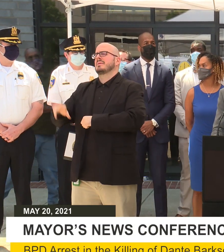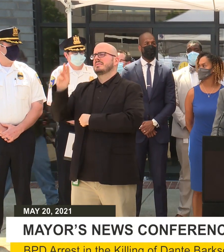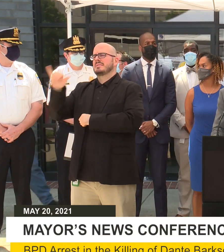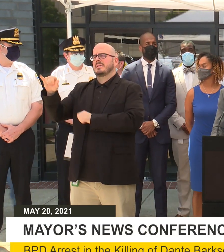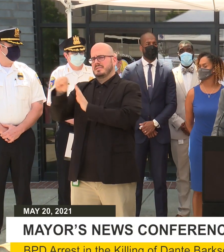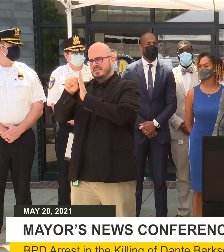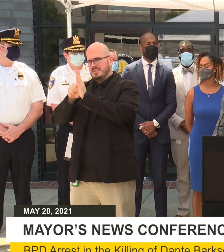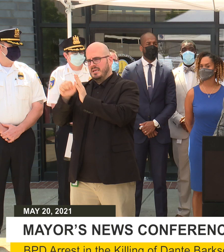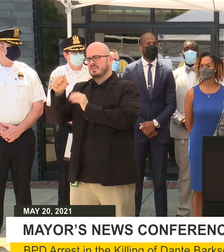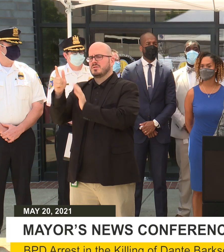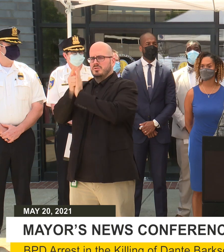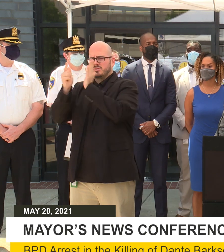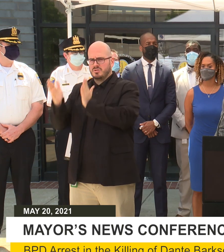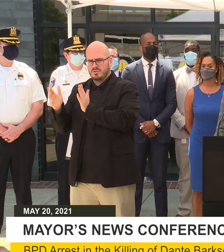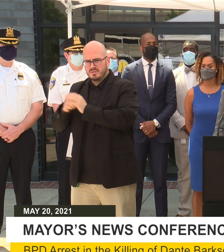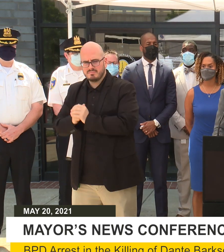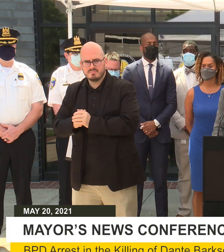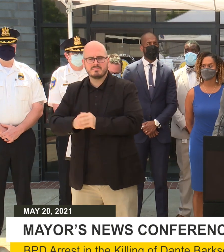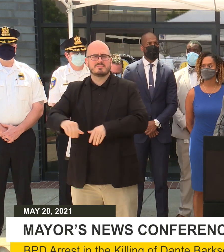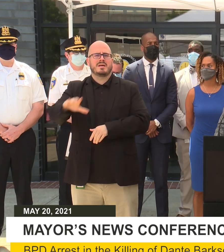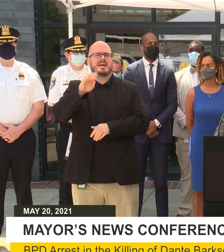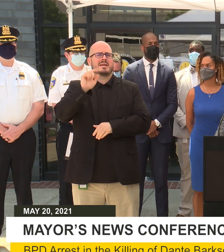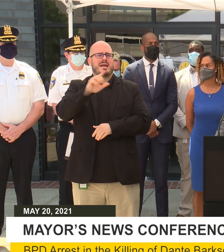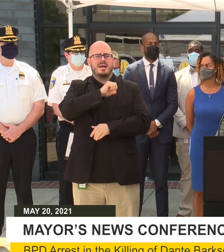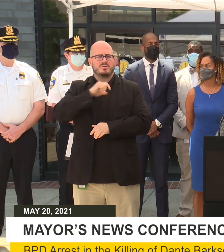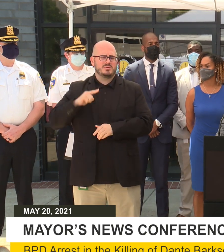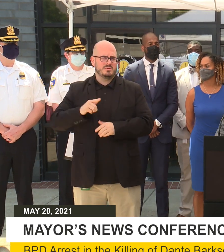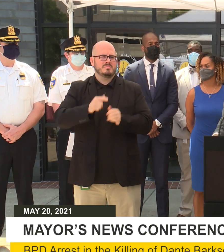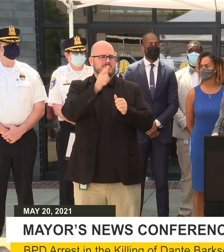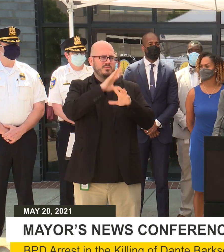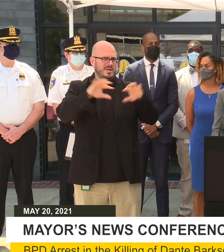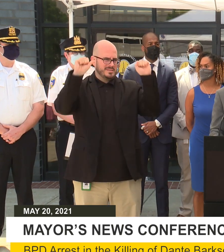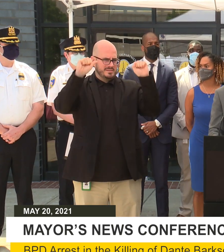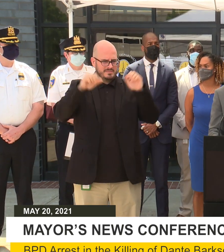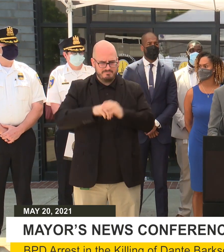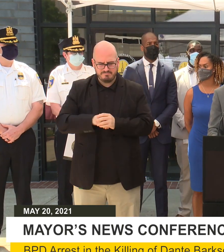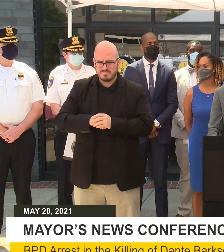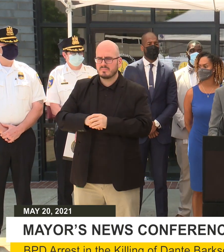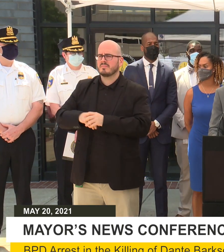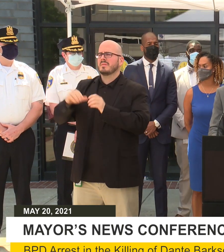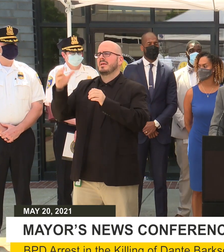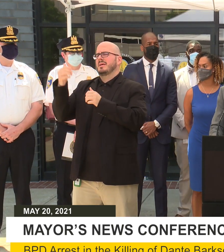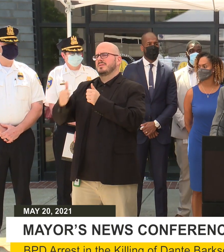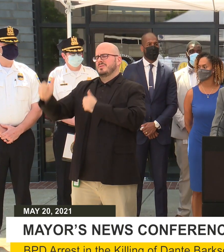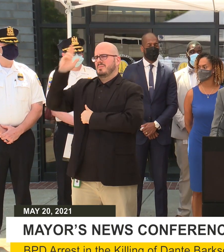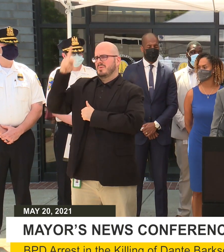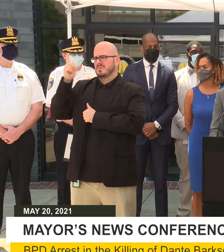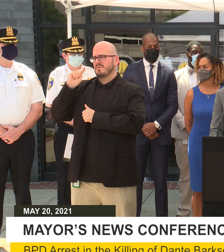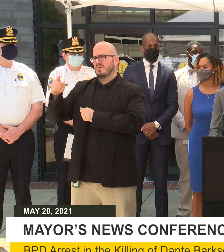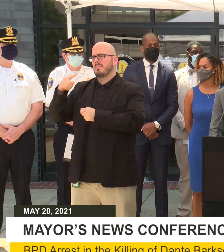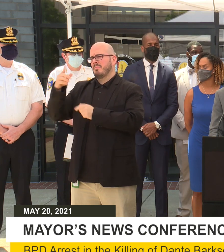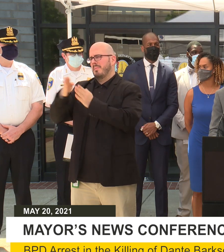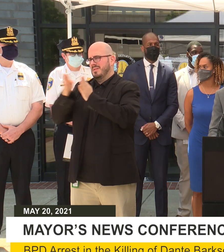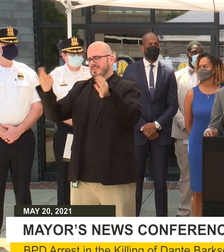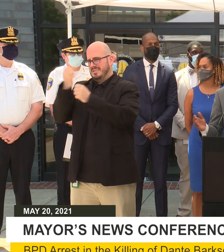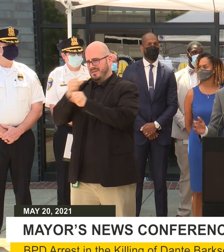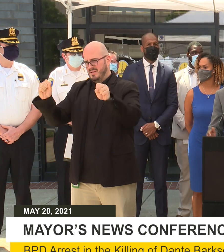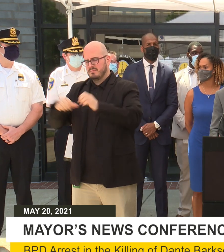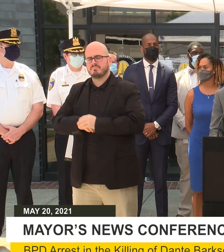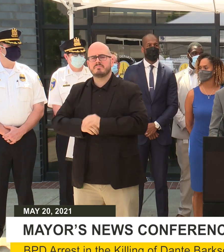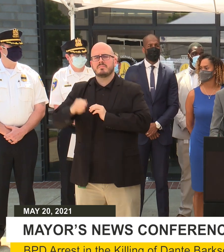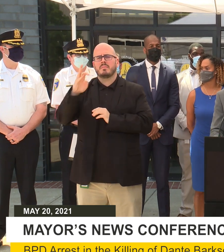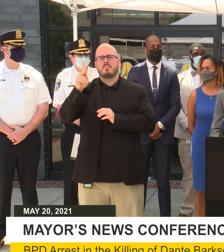attorney, Marilyn Mosby, our council president, Nick Mosby, the chair of the council's public safety committee, Mark Conway,